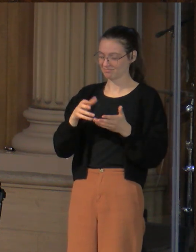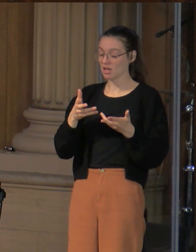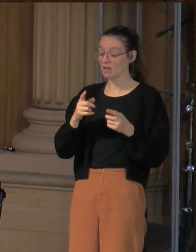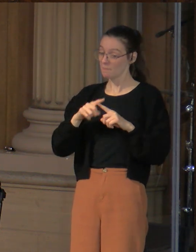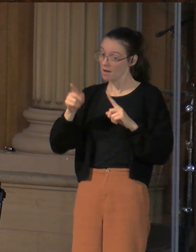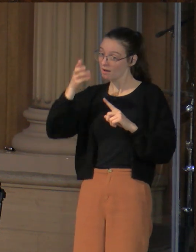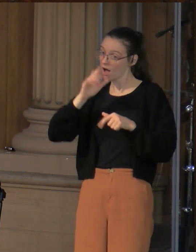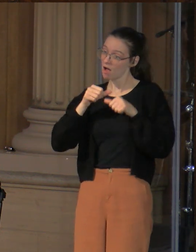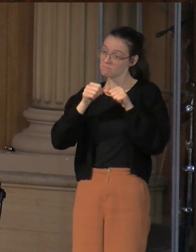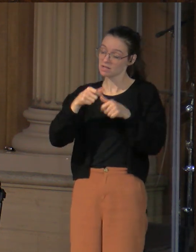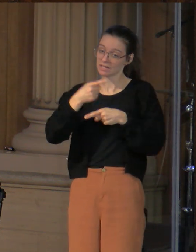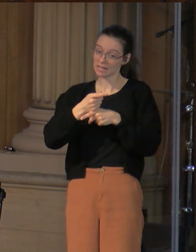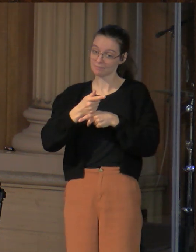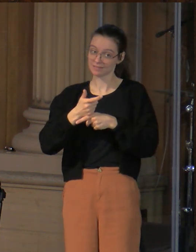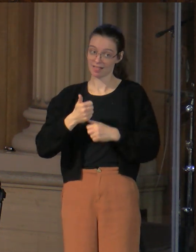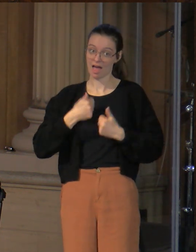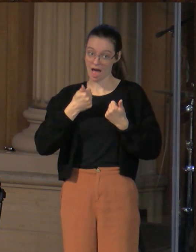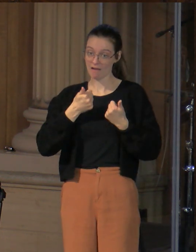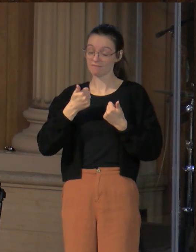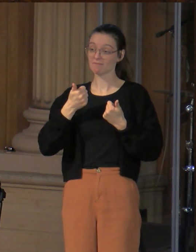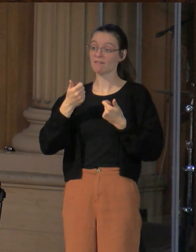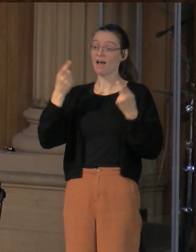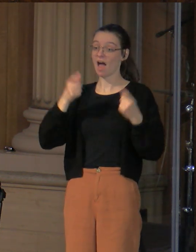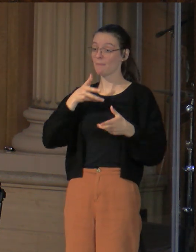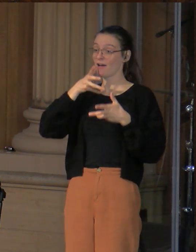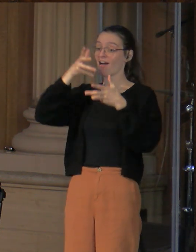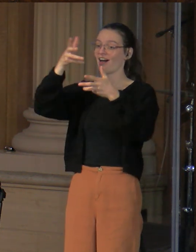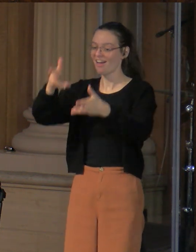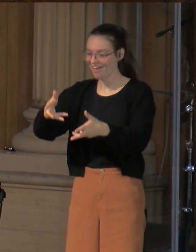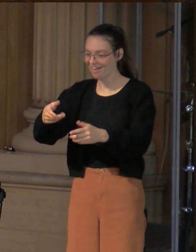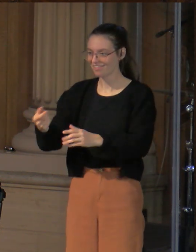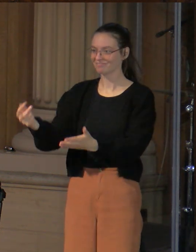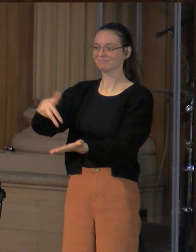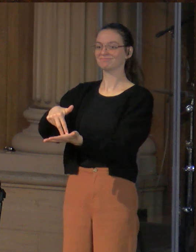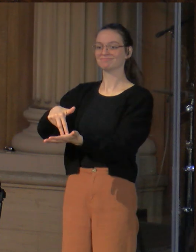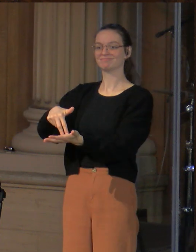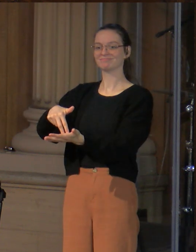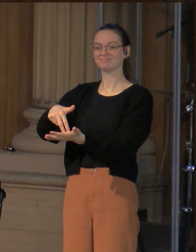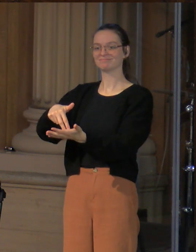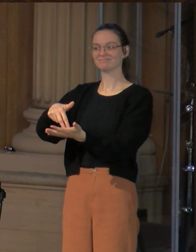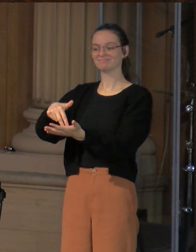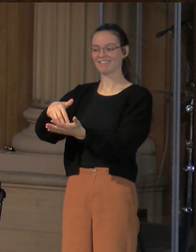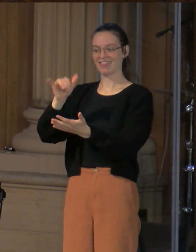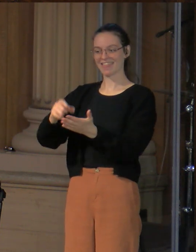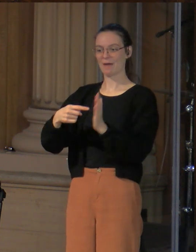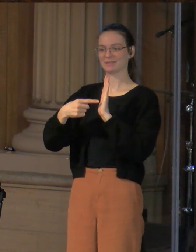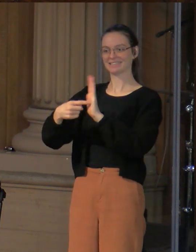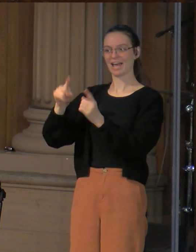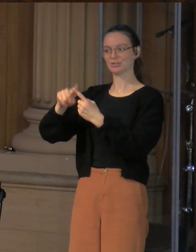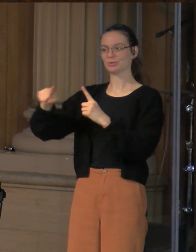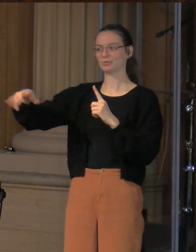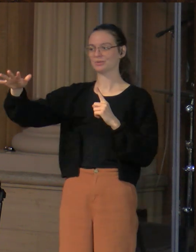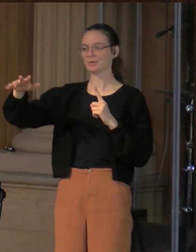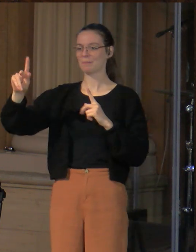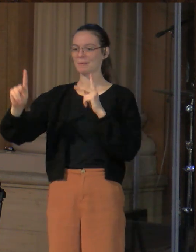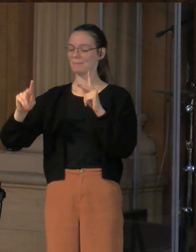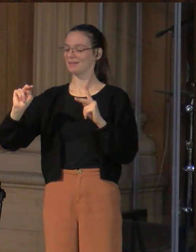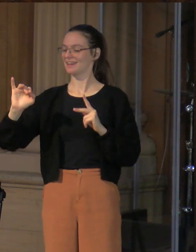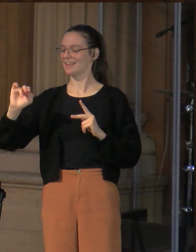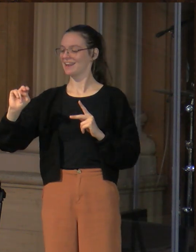He's vomited out. And then the fact that God brought him back from that certain death was a sign to the people of Nineveh that he had been sent by God.